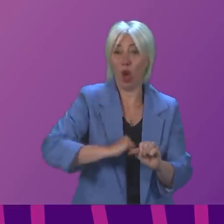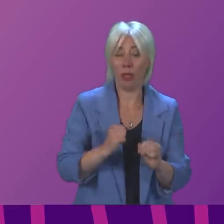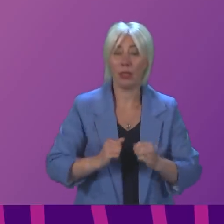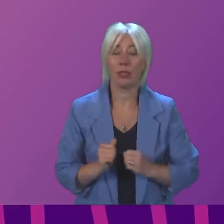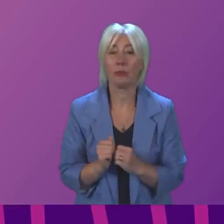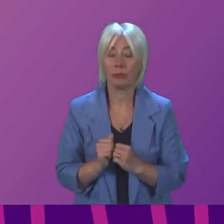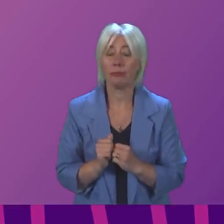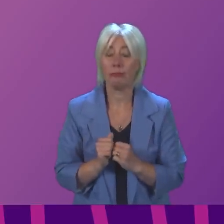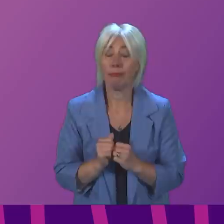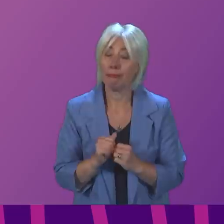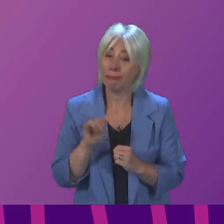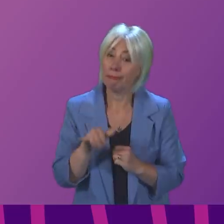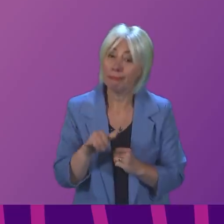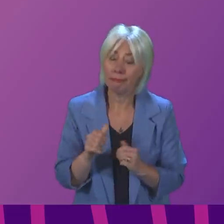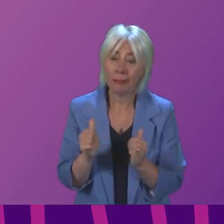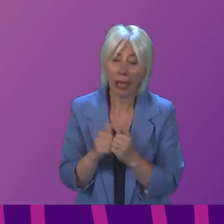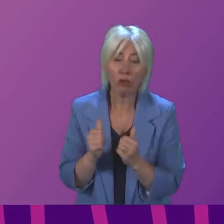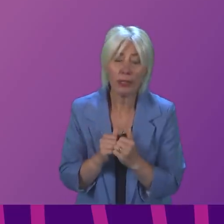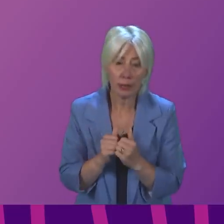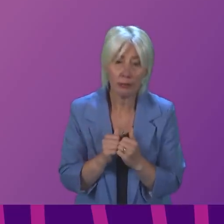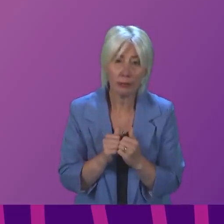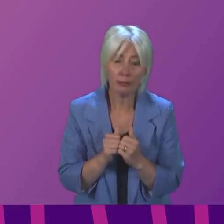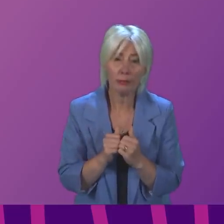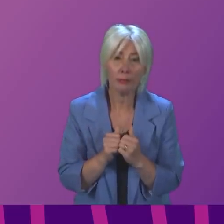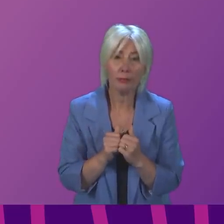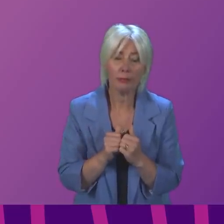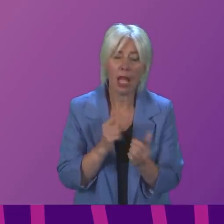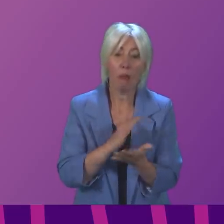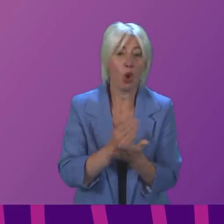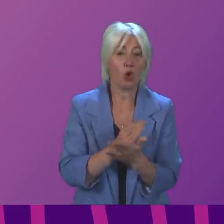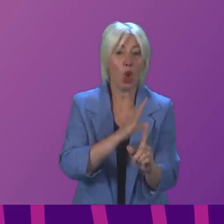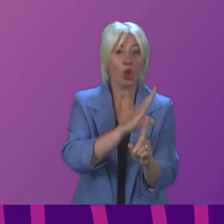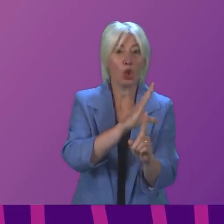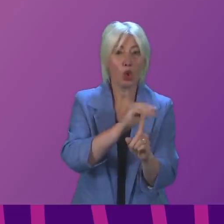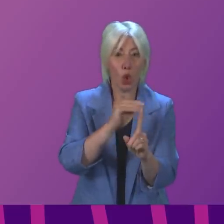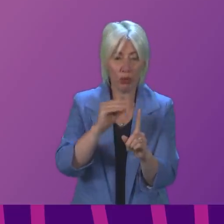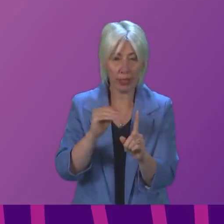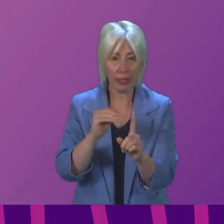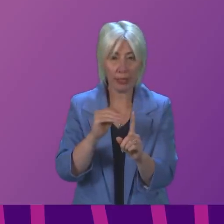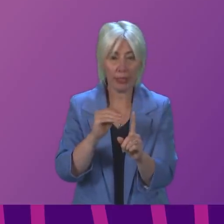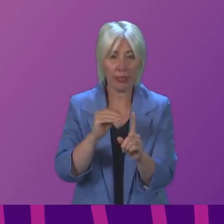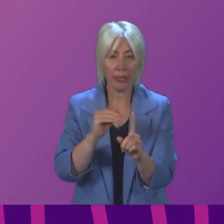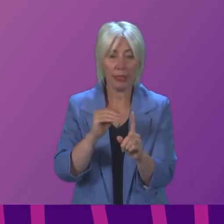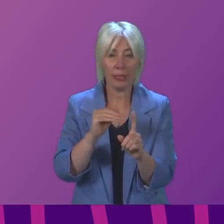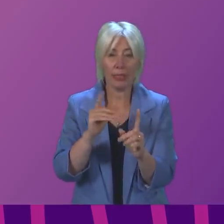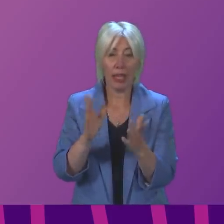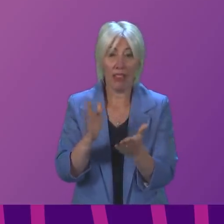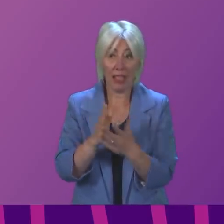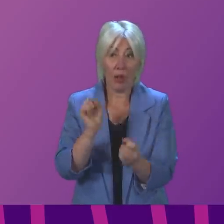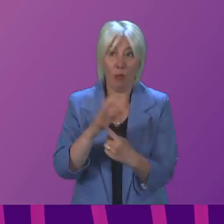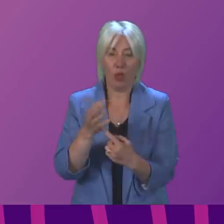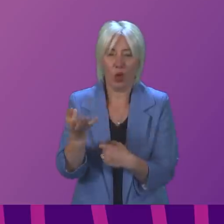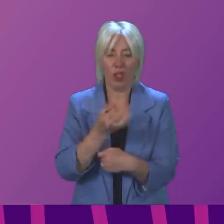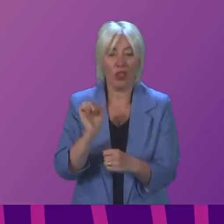Yes, I do agree. I'm not sure whether the Tories, while Siobhan Brown was asking that really important question,